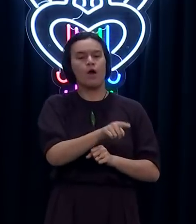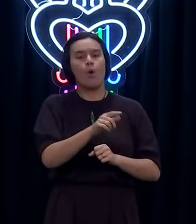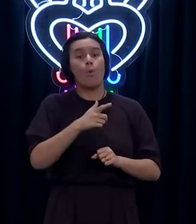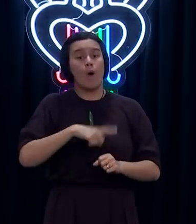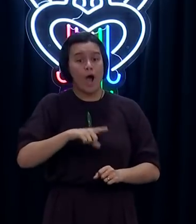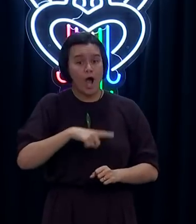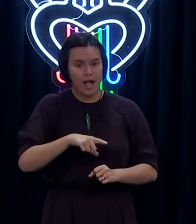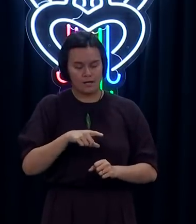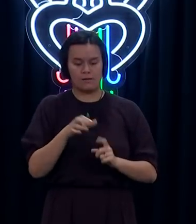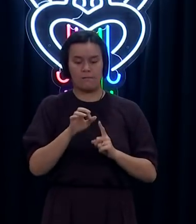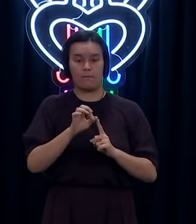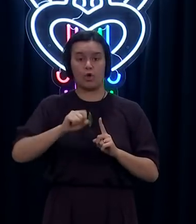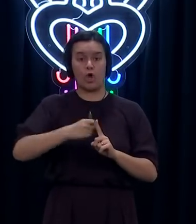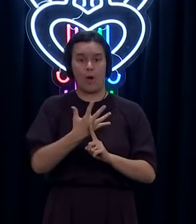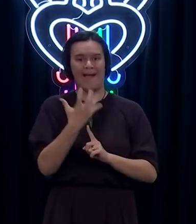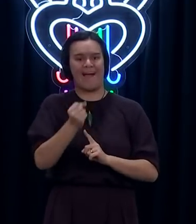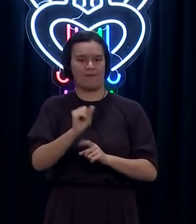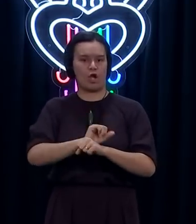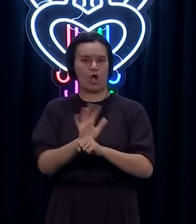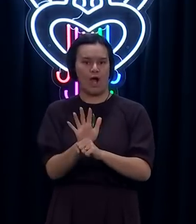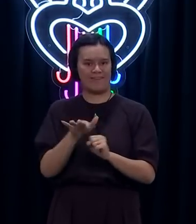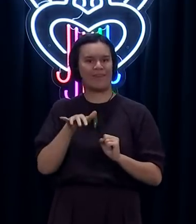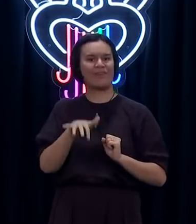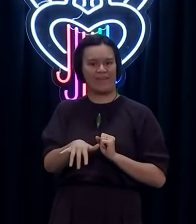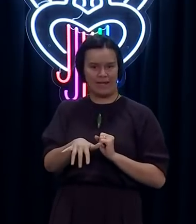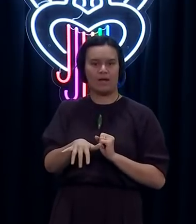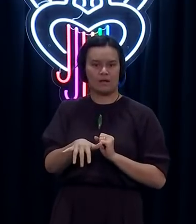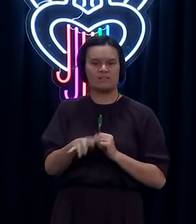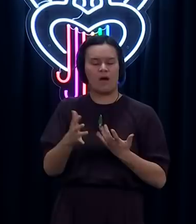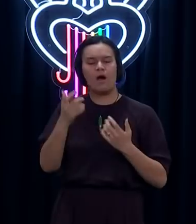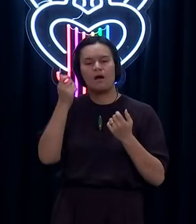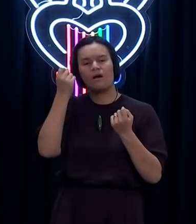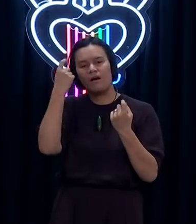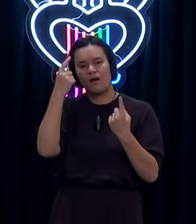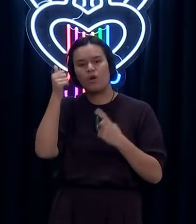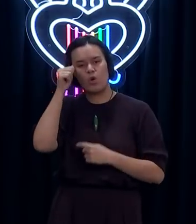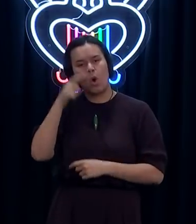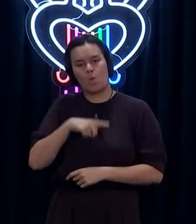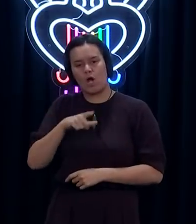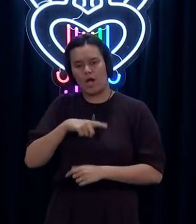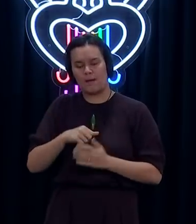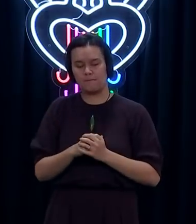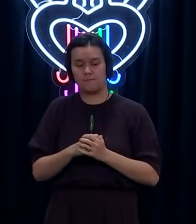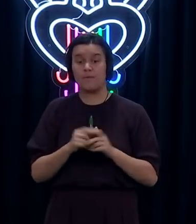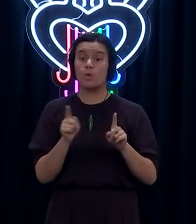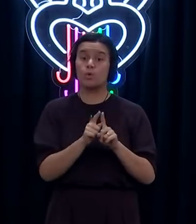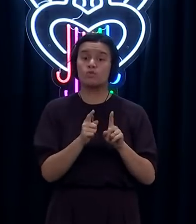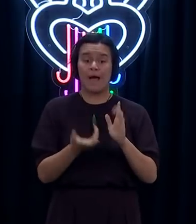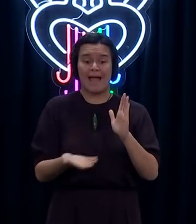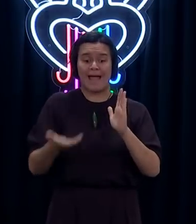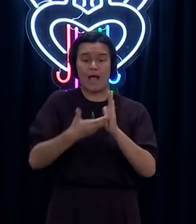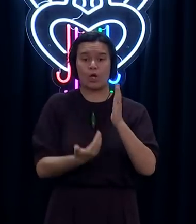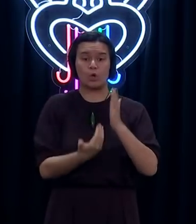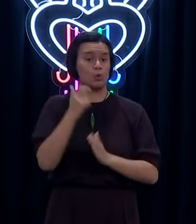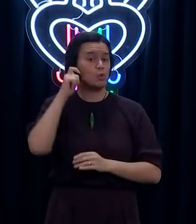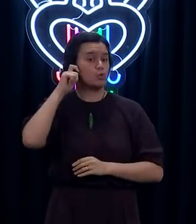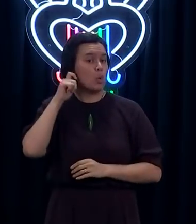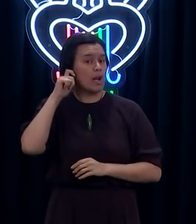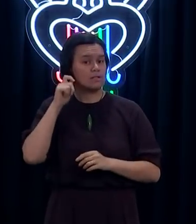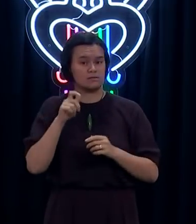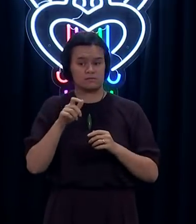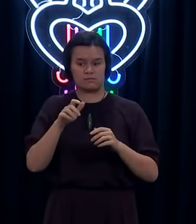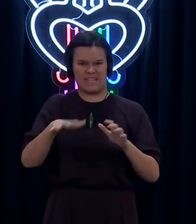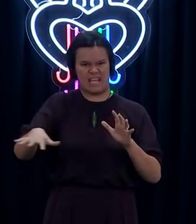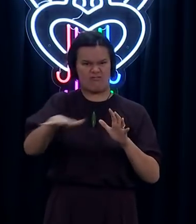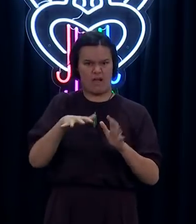in that catchment area. But ESR have added several new sampling sites across Auckland and surrounding areas in order